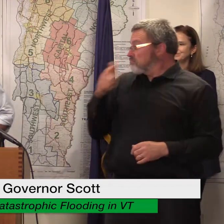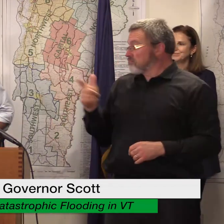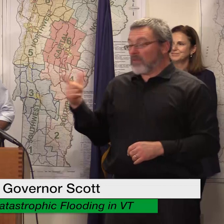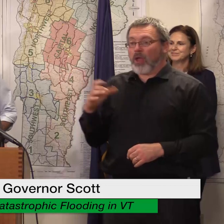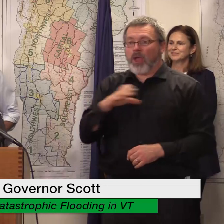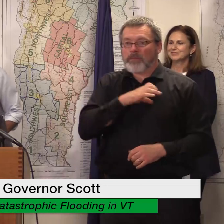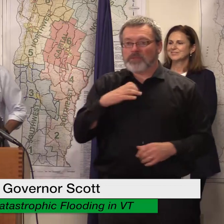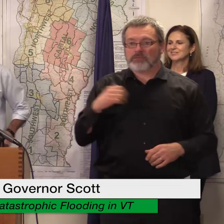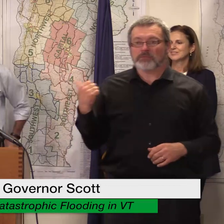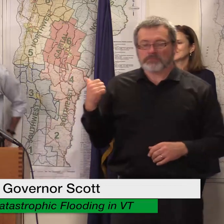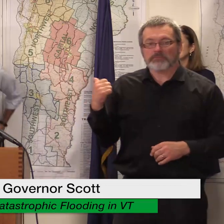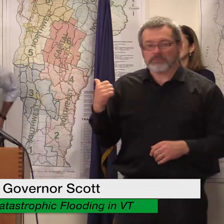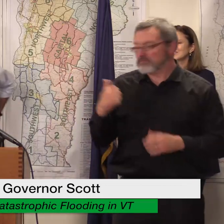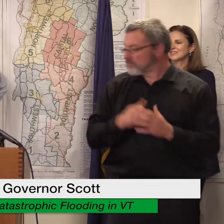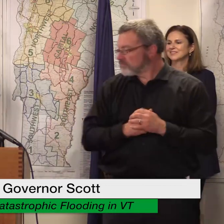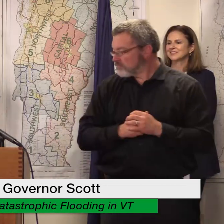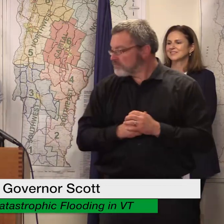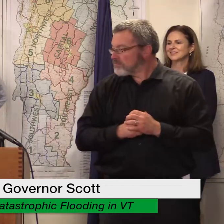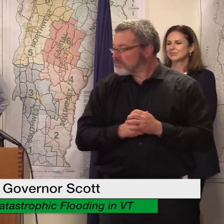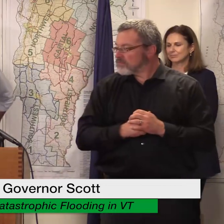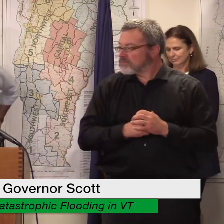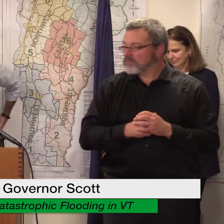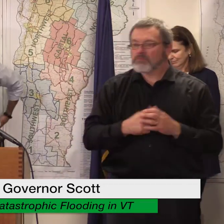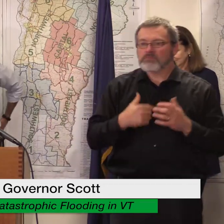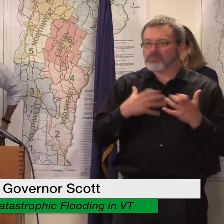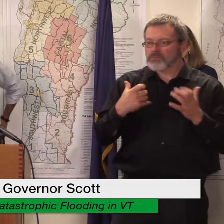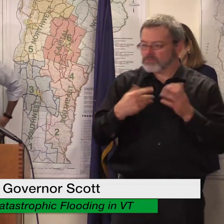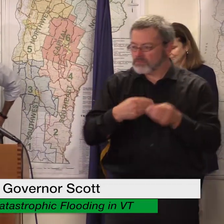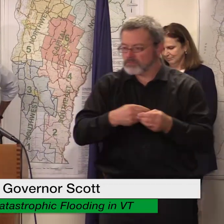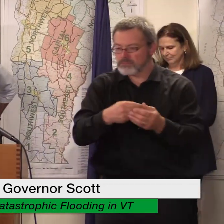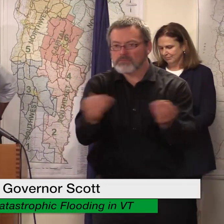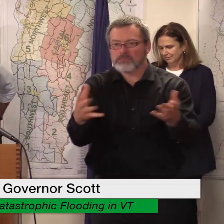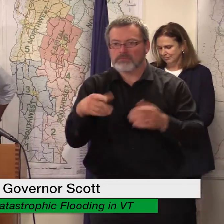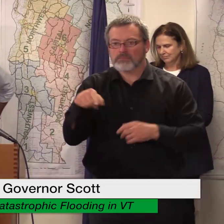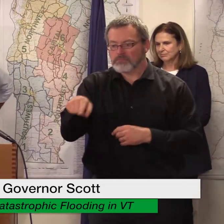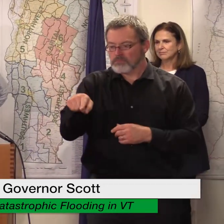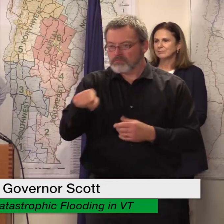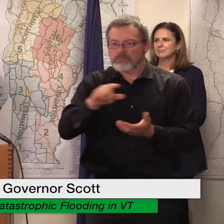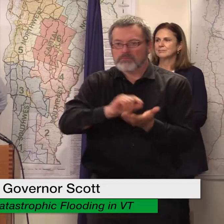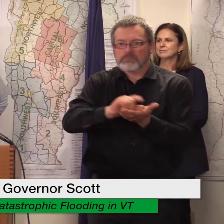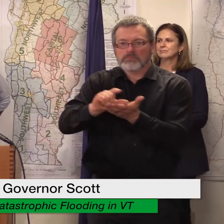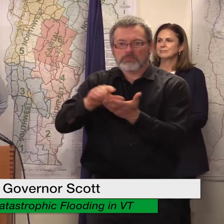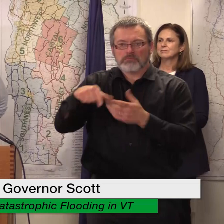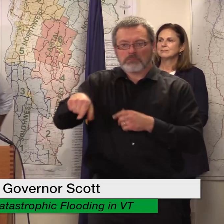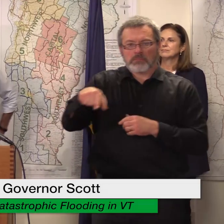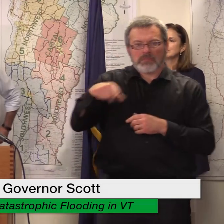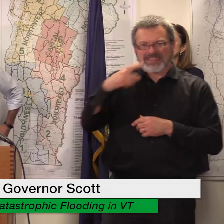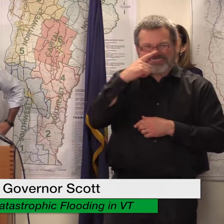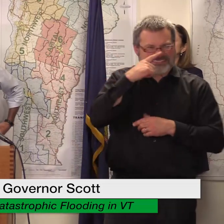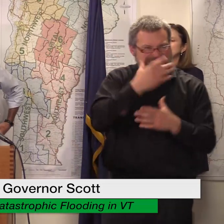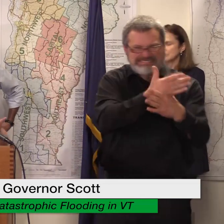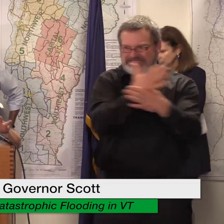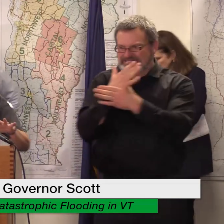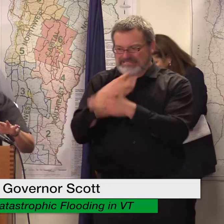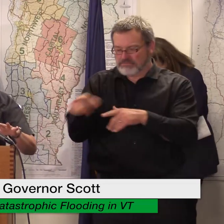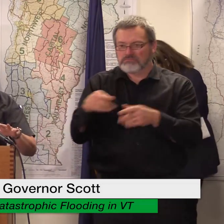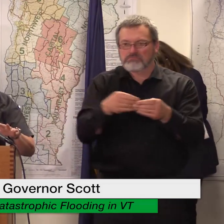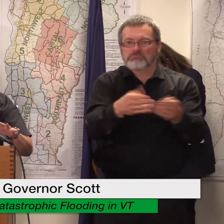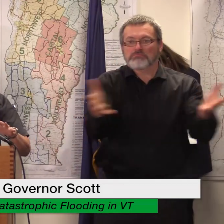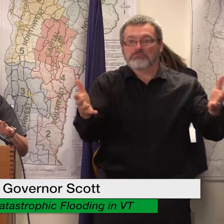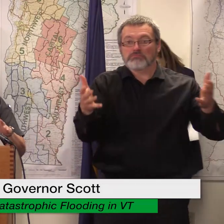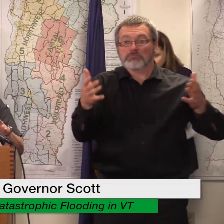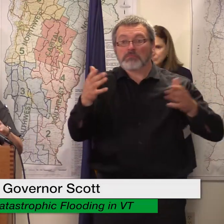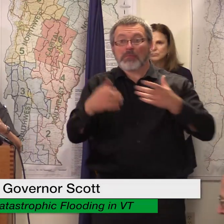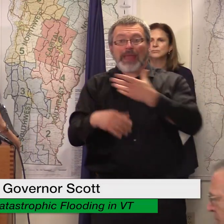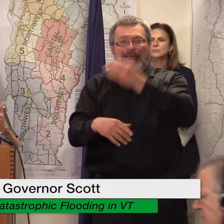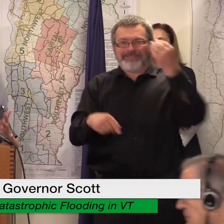thank you governor I have some handouts that I hope you'll share knowing that you guys are out in some of the